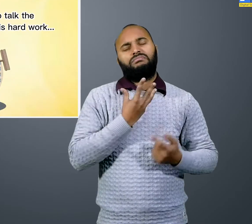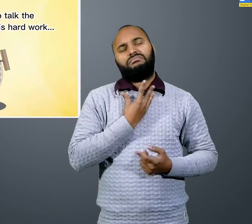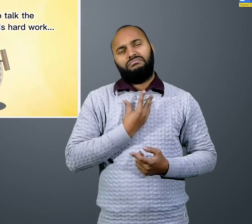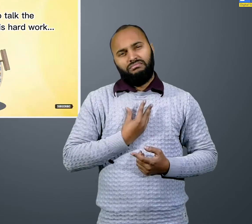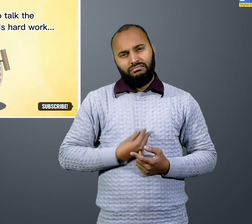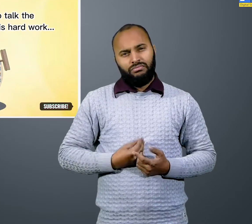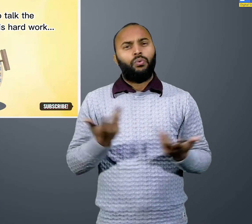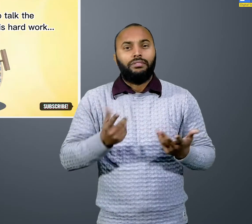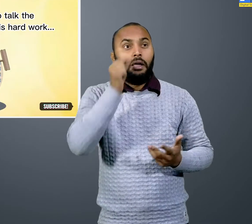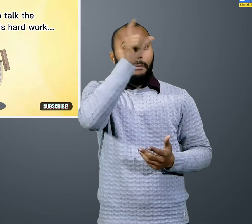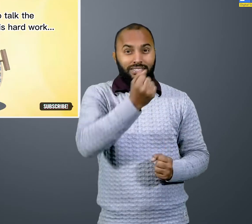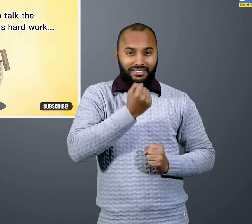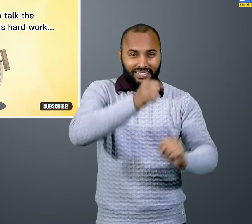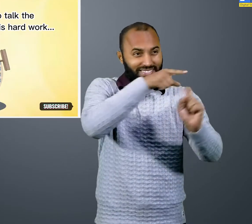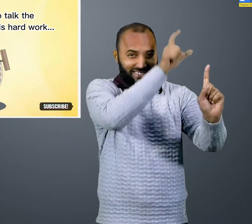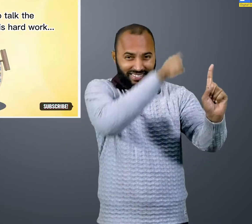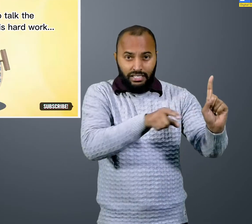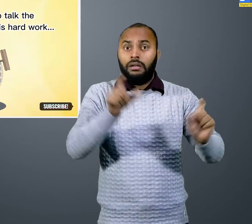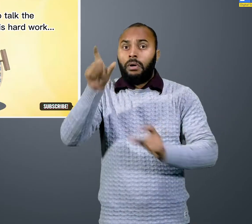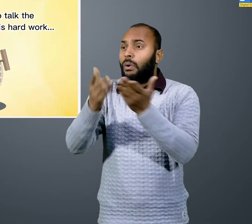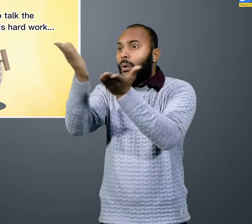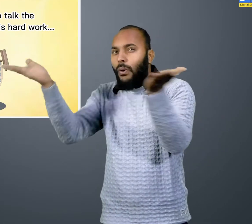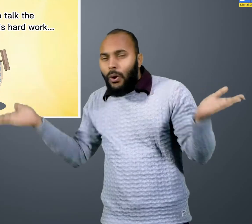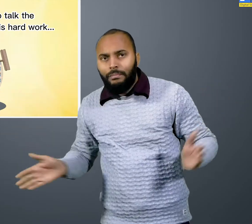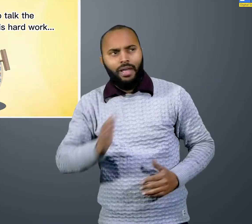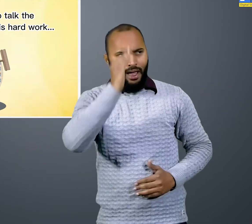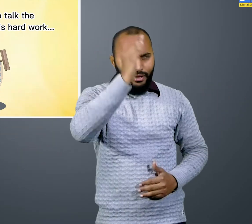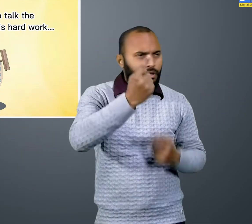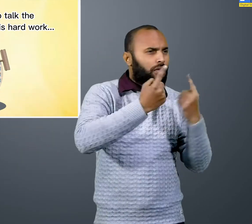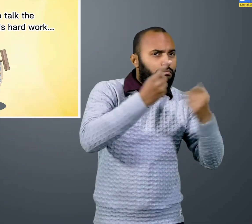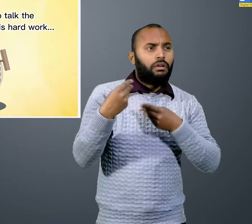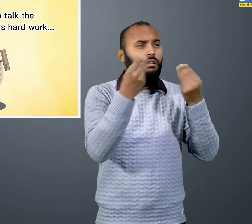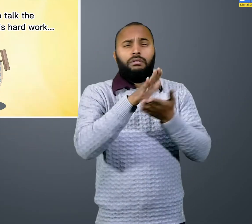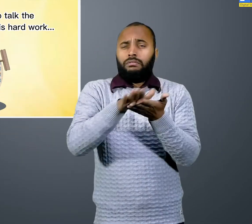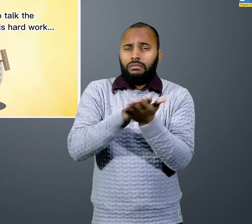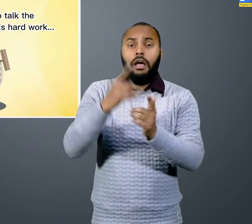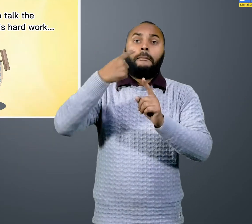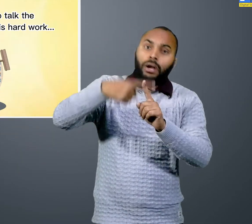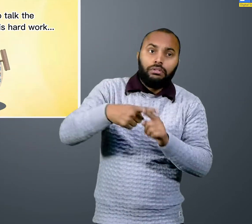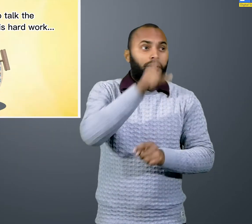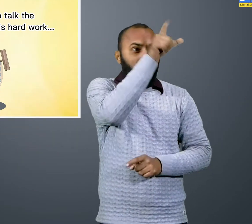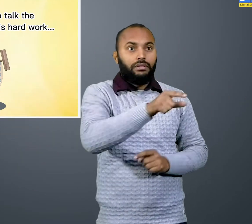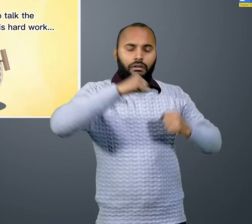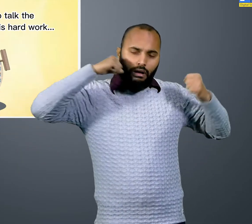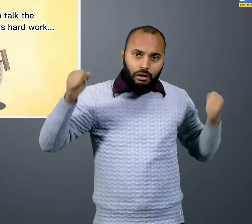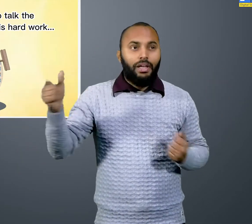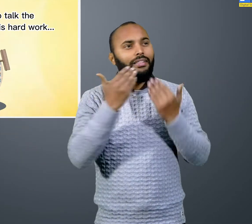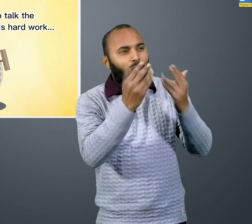Sadly, no one bothered to talk the sweeper or thank him for his